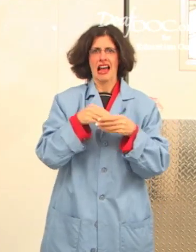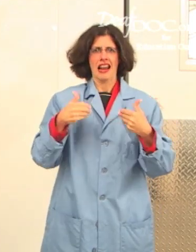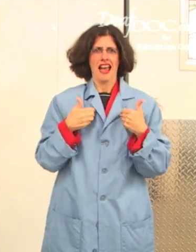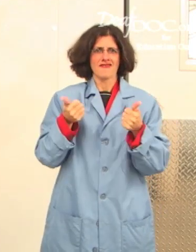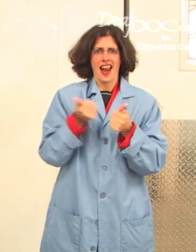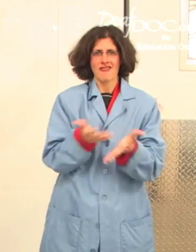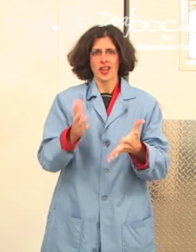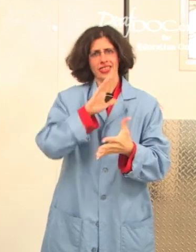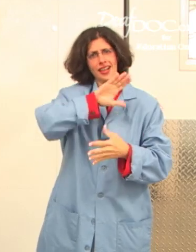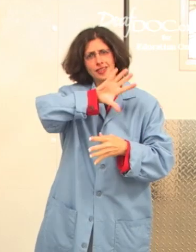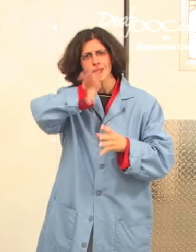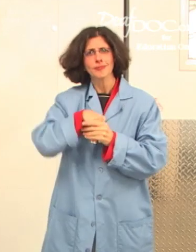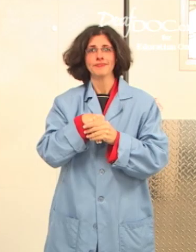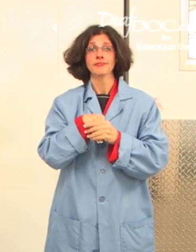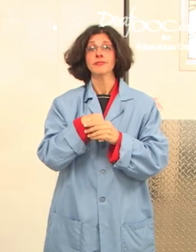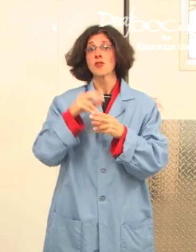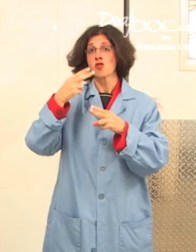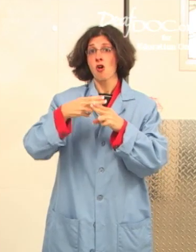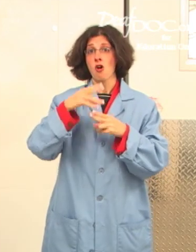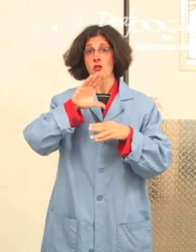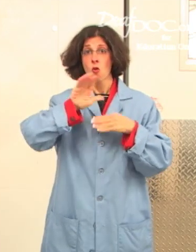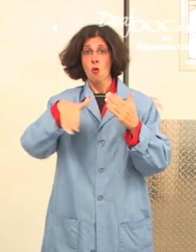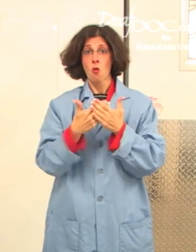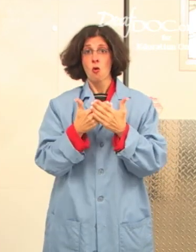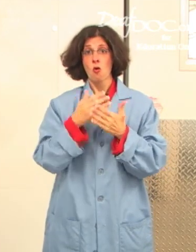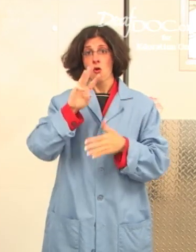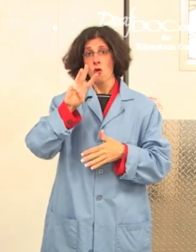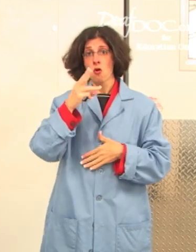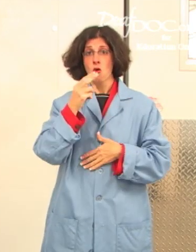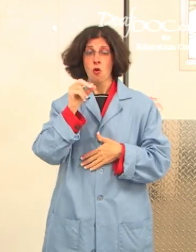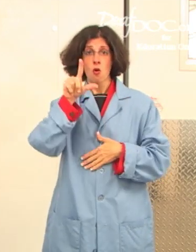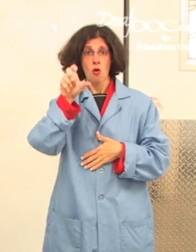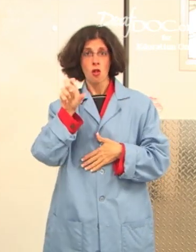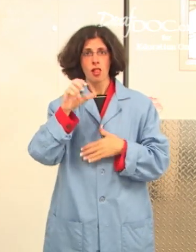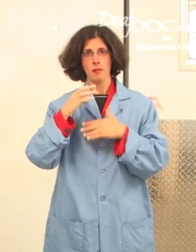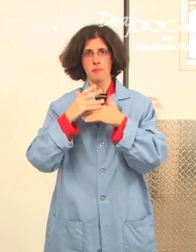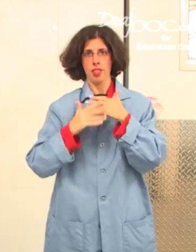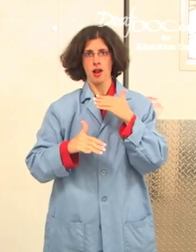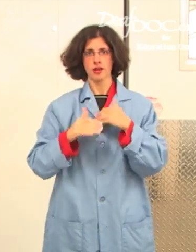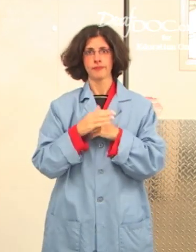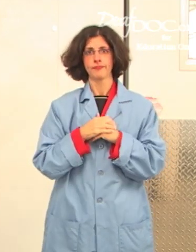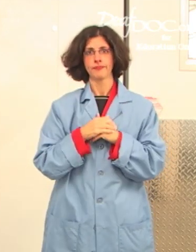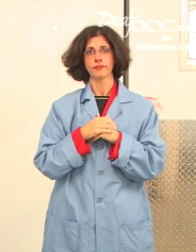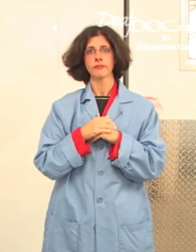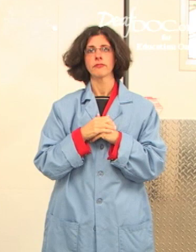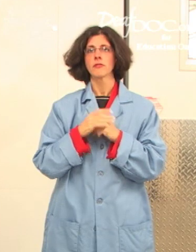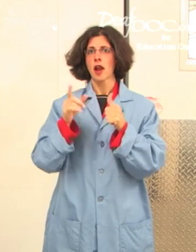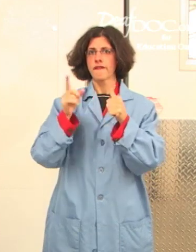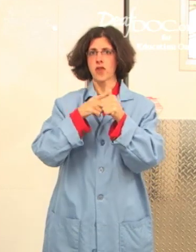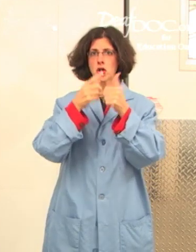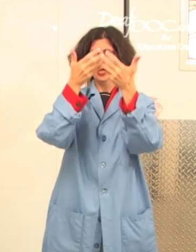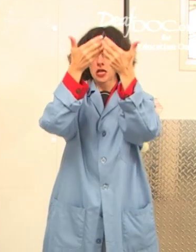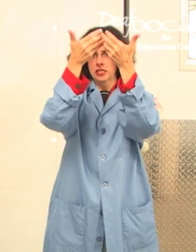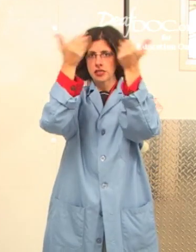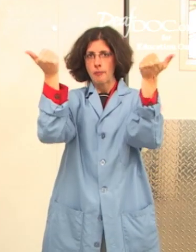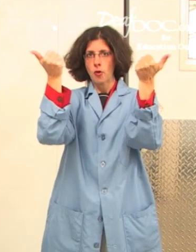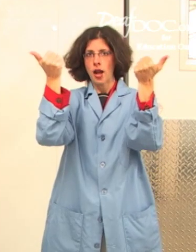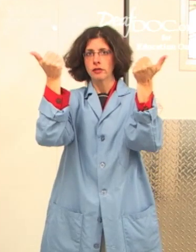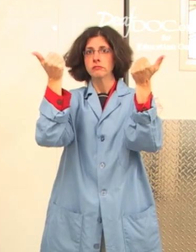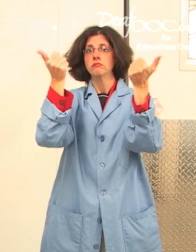everything inside. This is called whole blood. The first step is